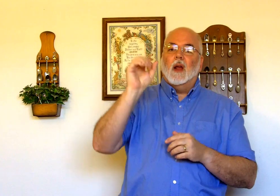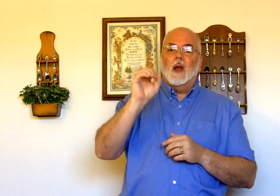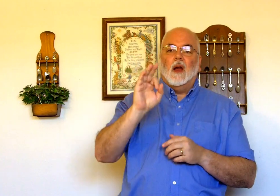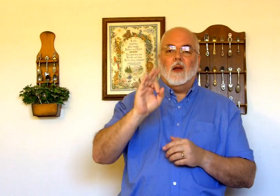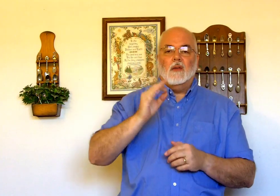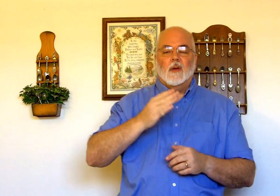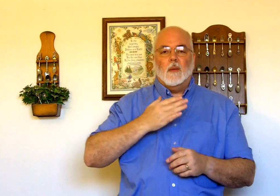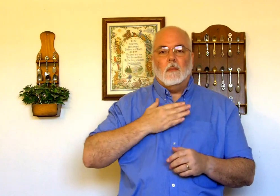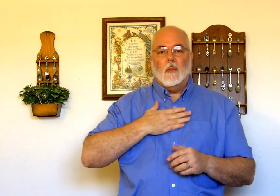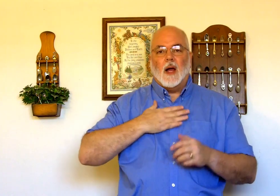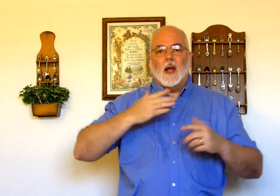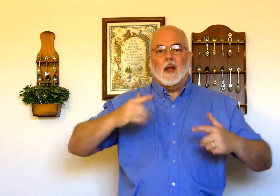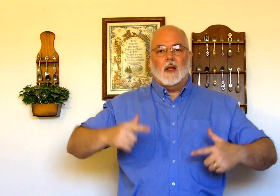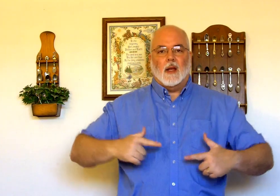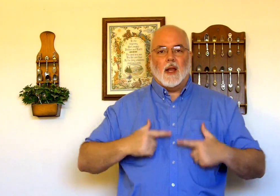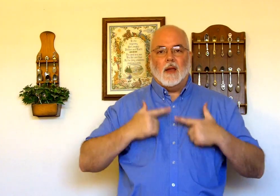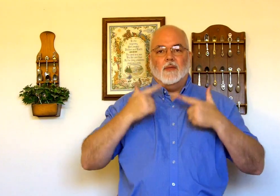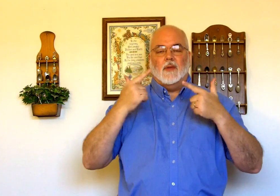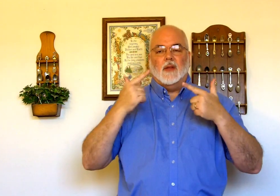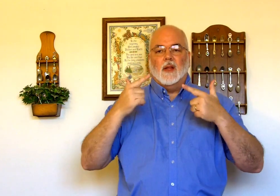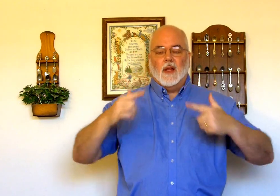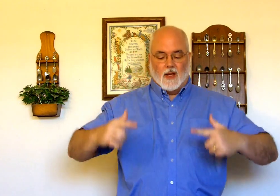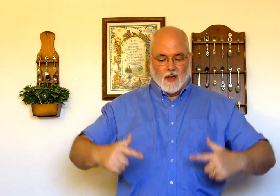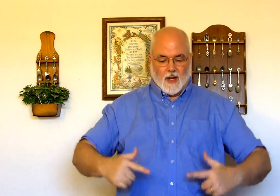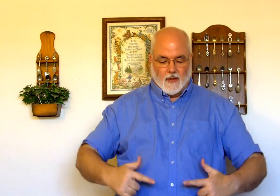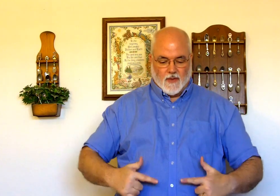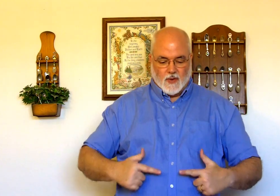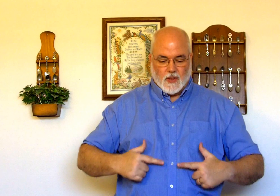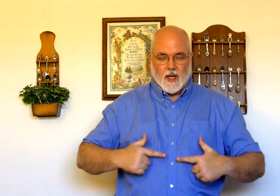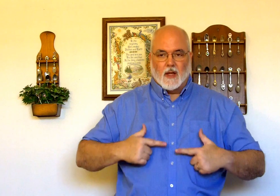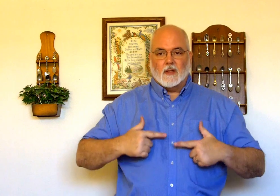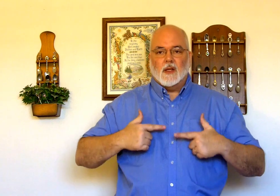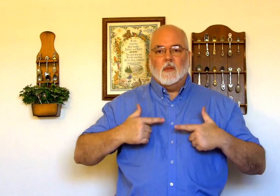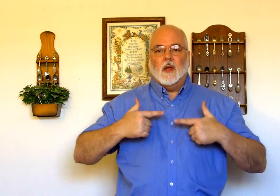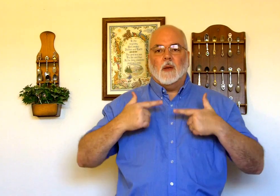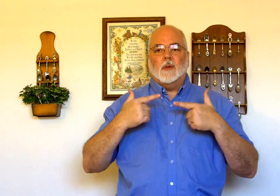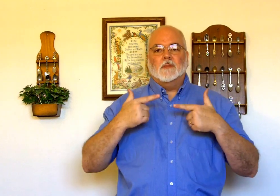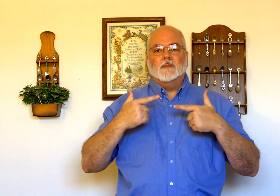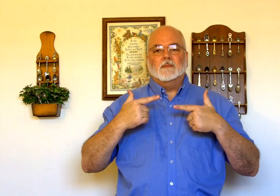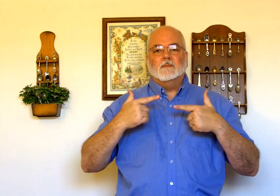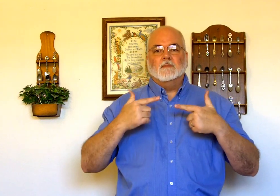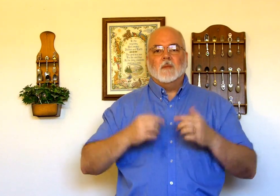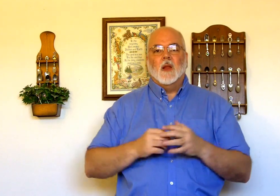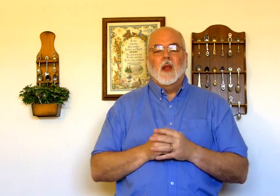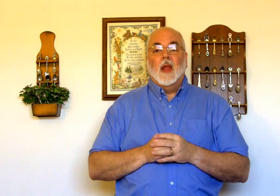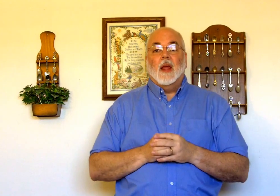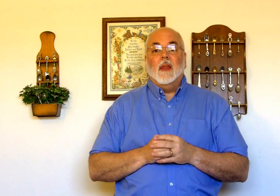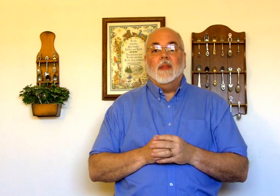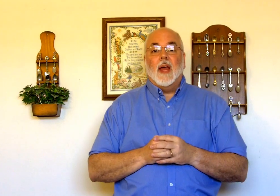of my life and life is just l's coming up and that